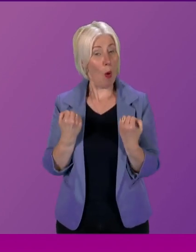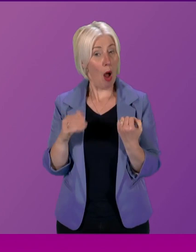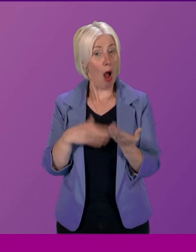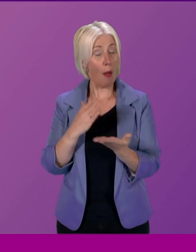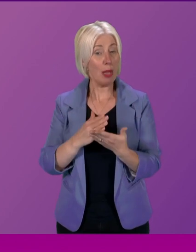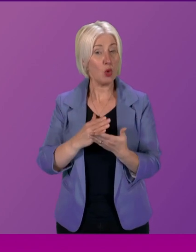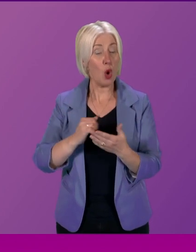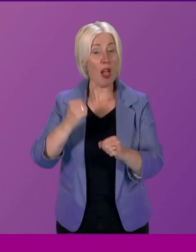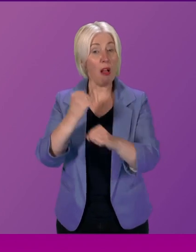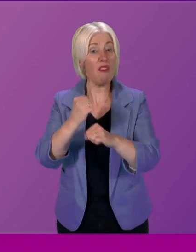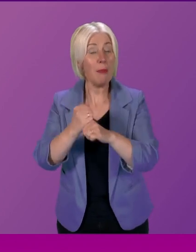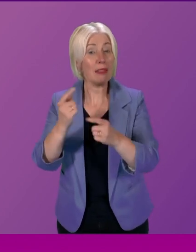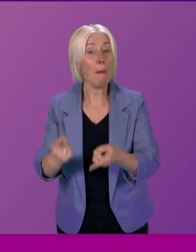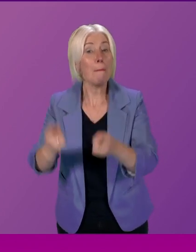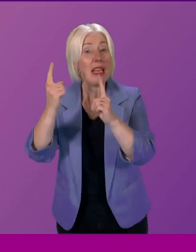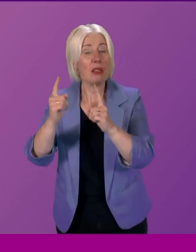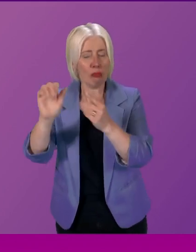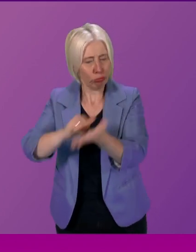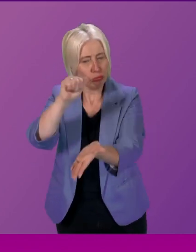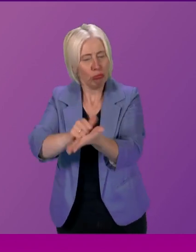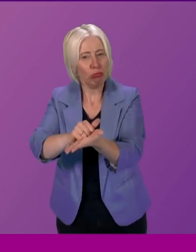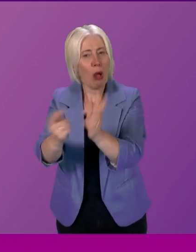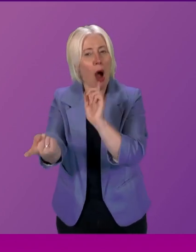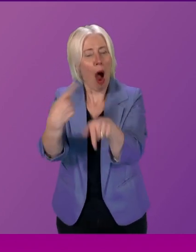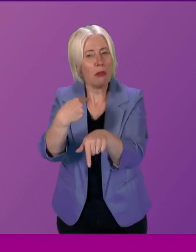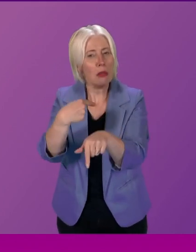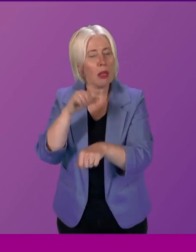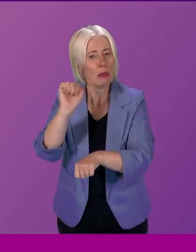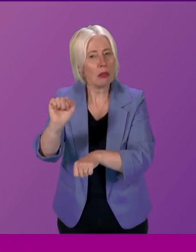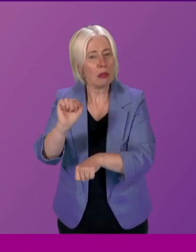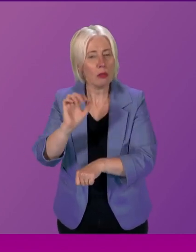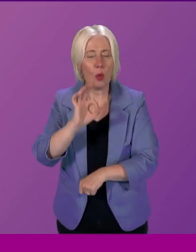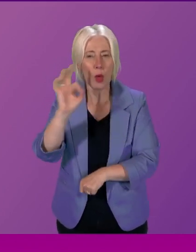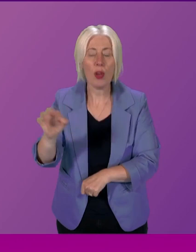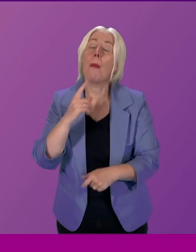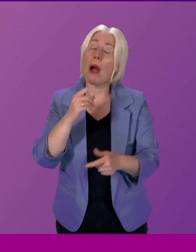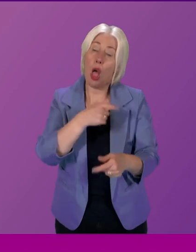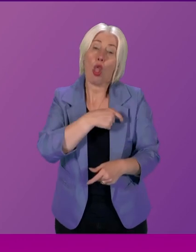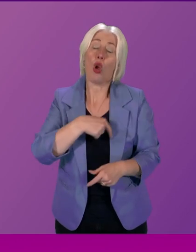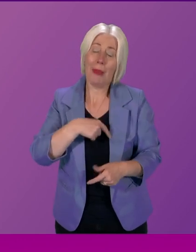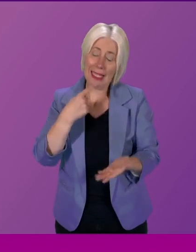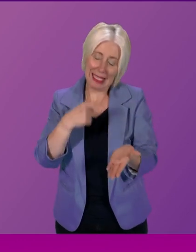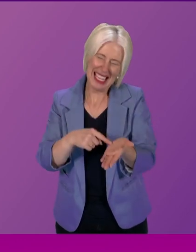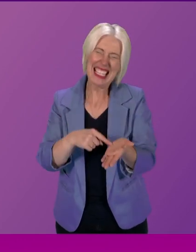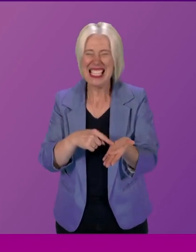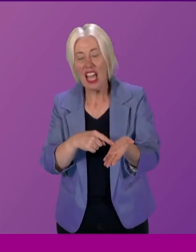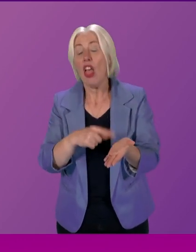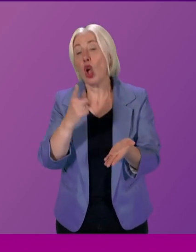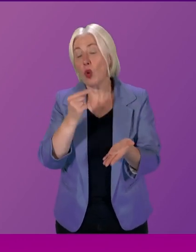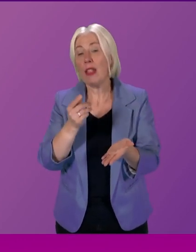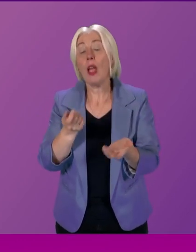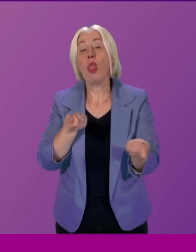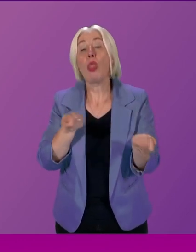ministers give adequate answers to questions, although the committee noted that this could make the presiding